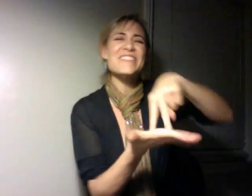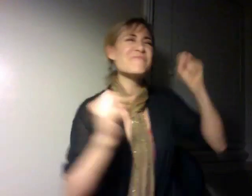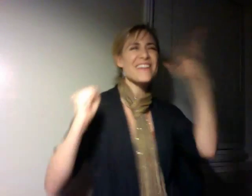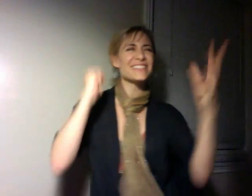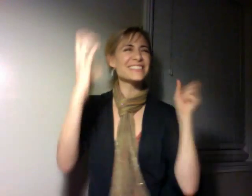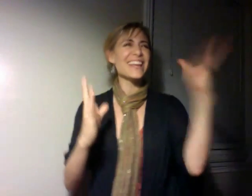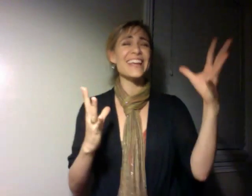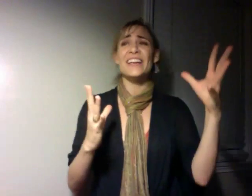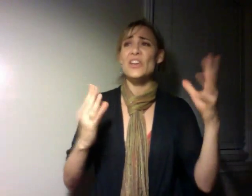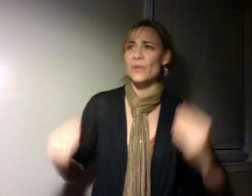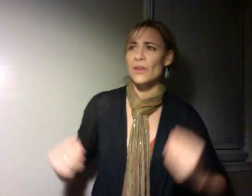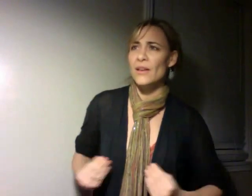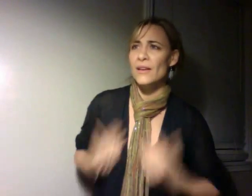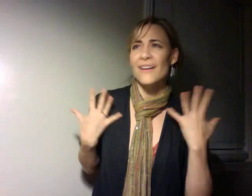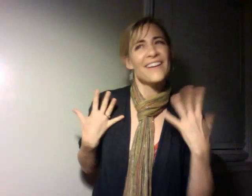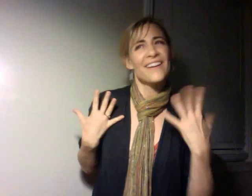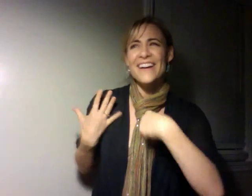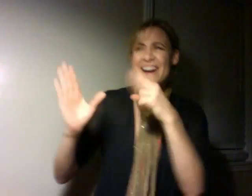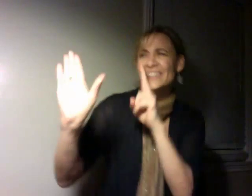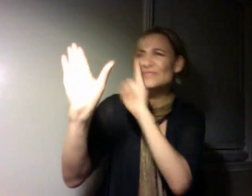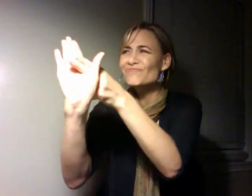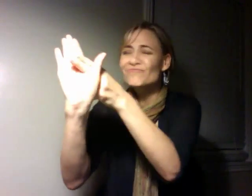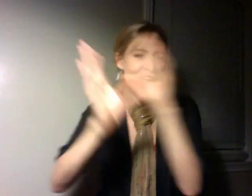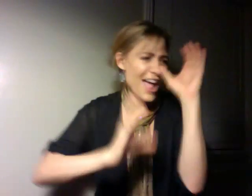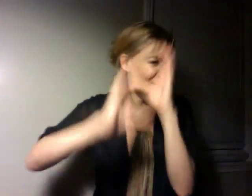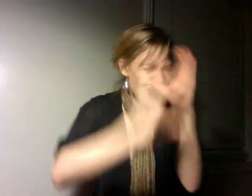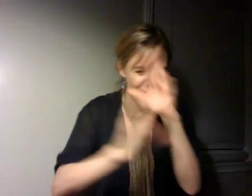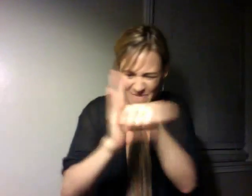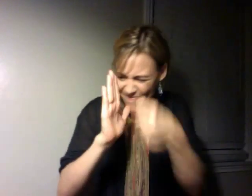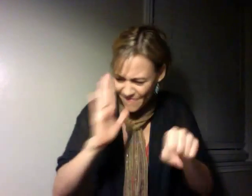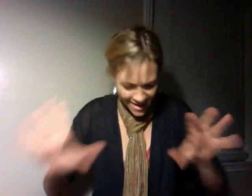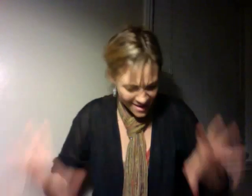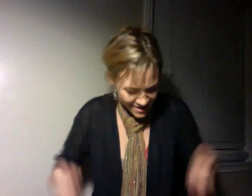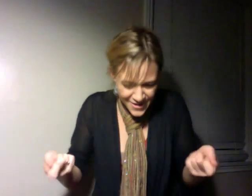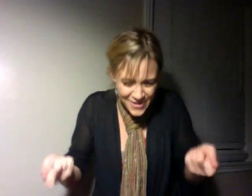and sing. Wherever there's love, I sing along and find some bells to ring.